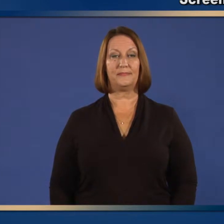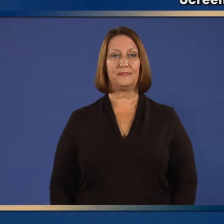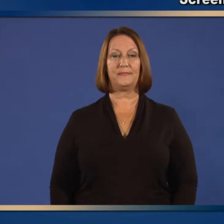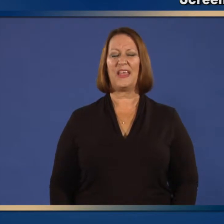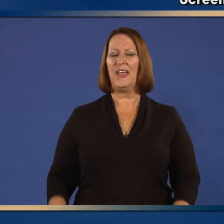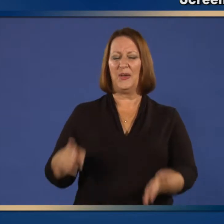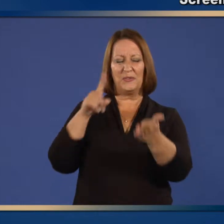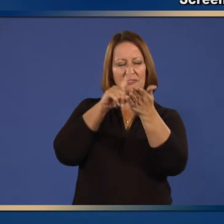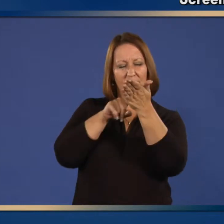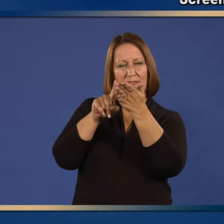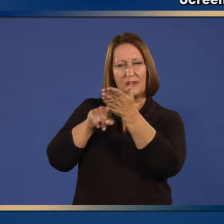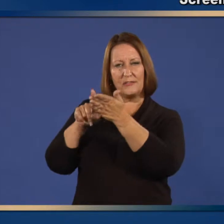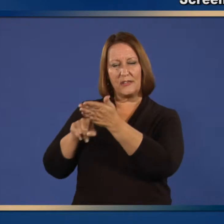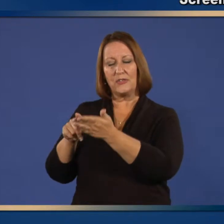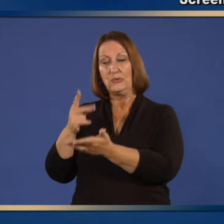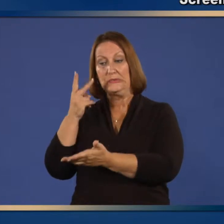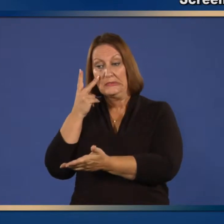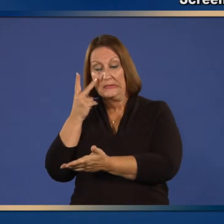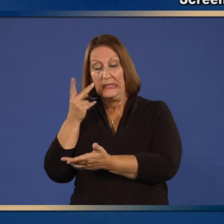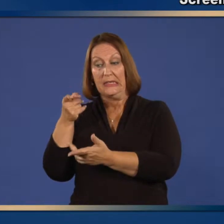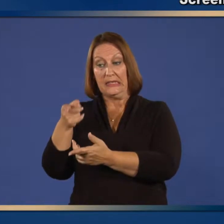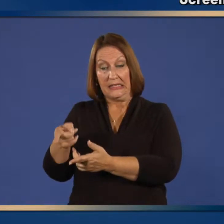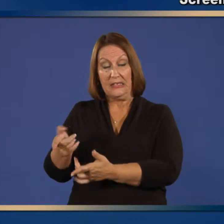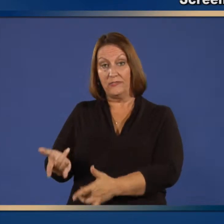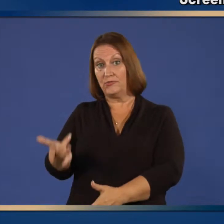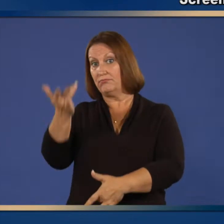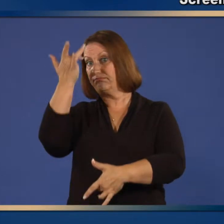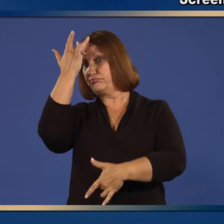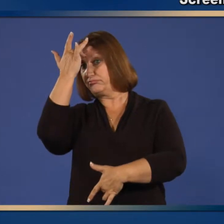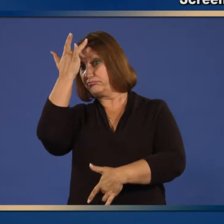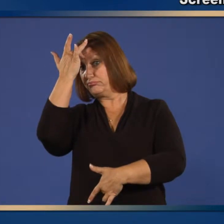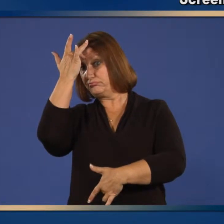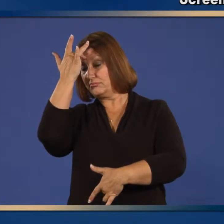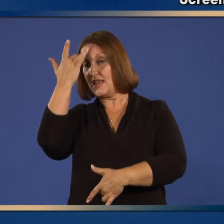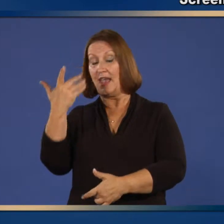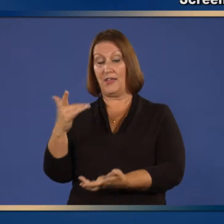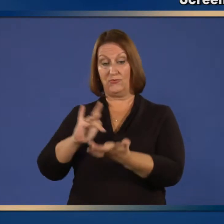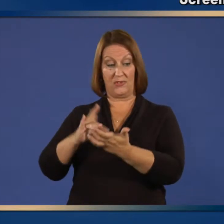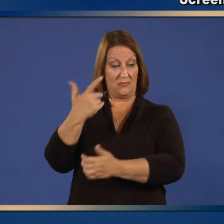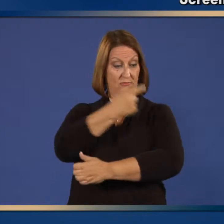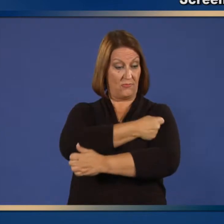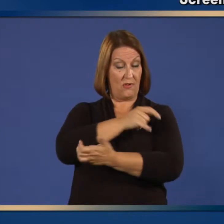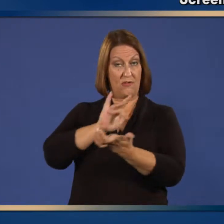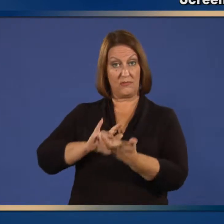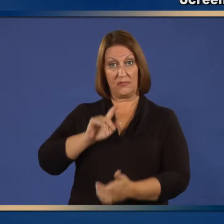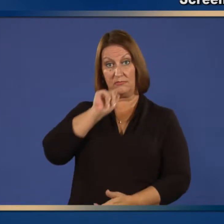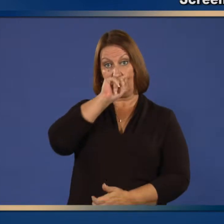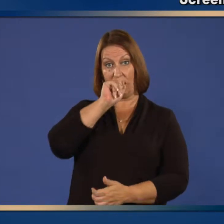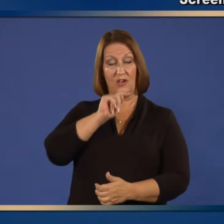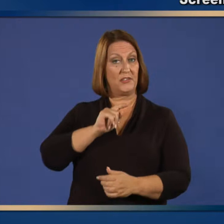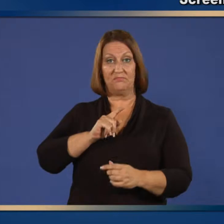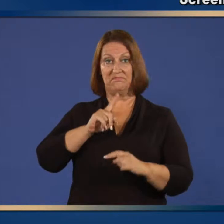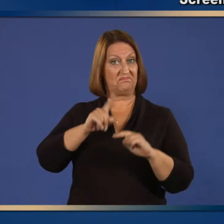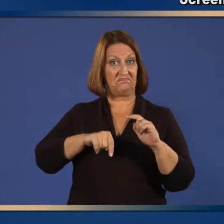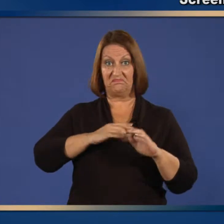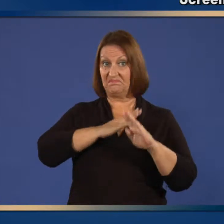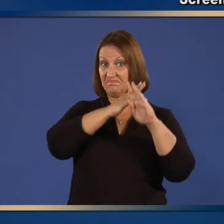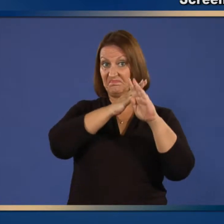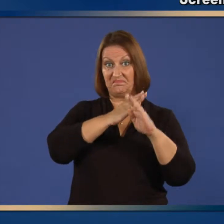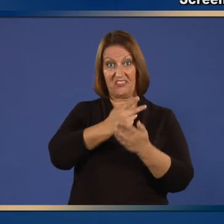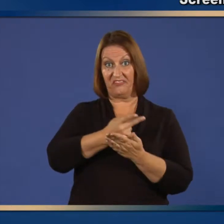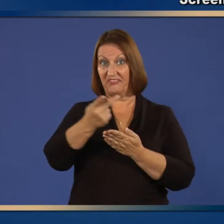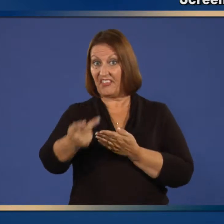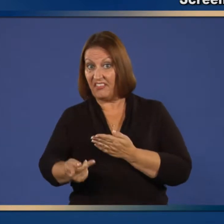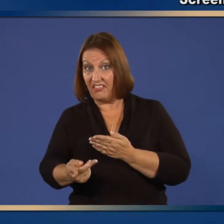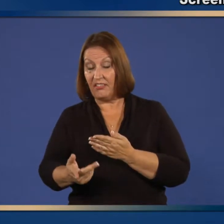There is no evidence that acute illness reduces vaccine efficacy or